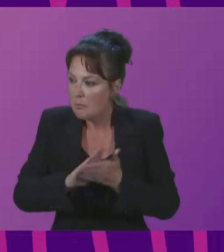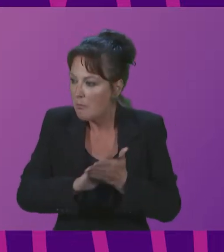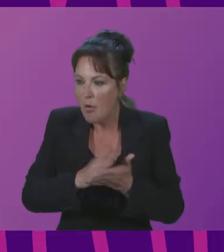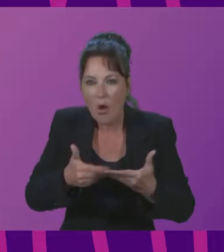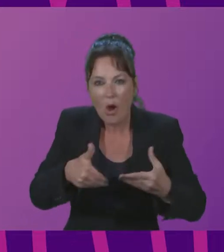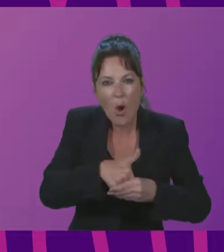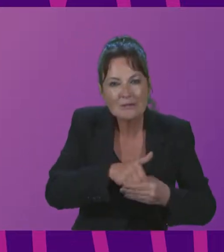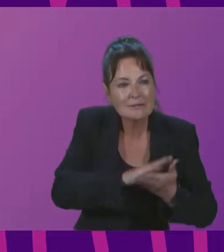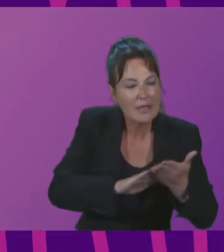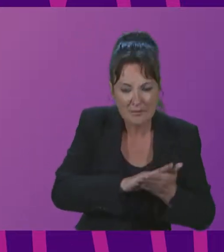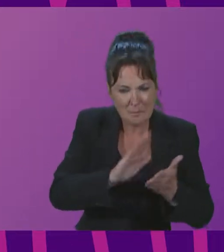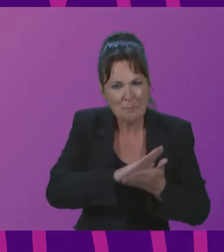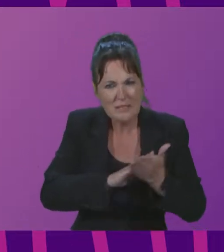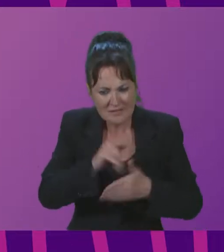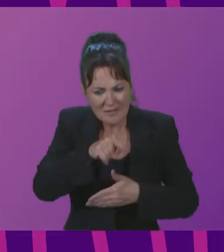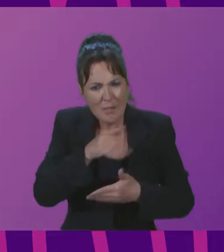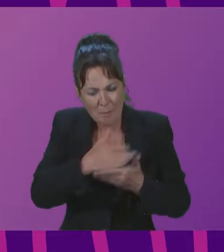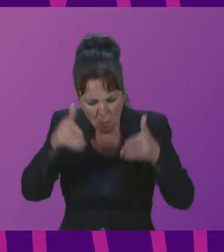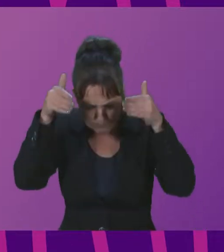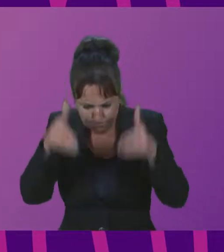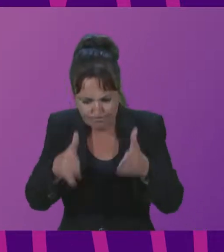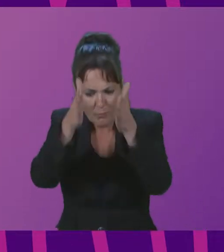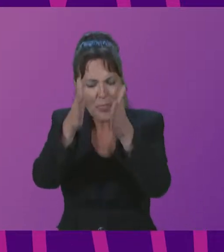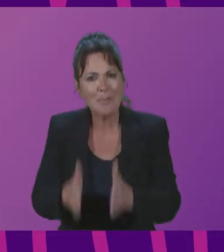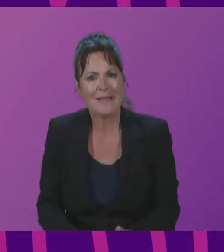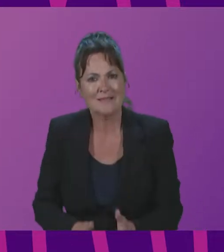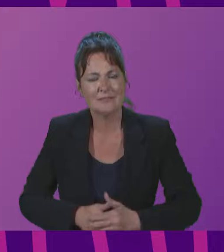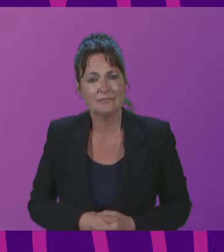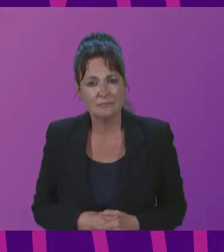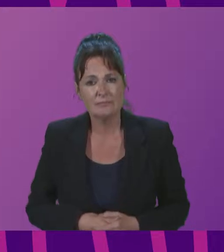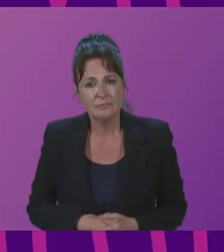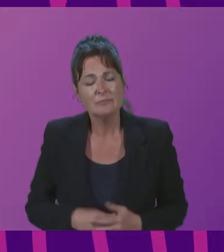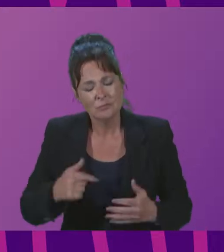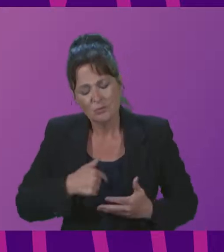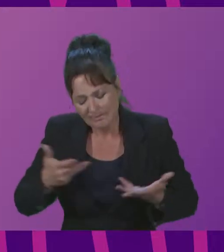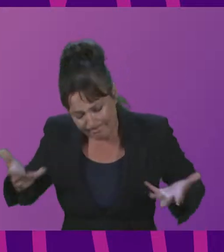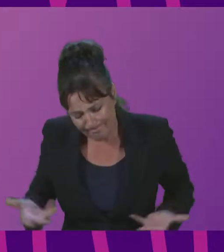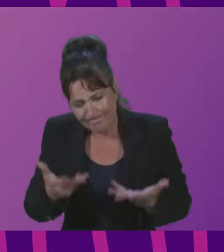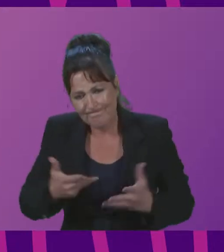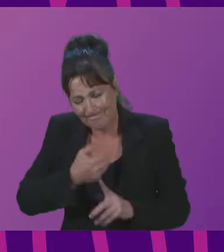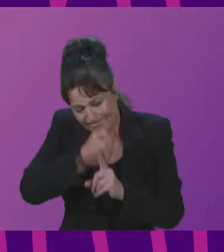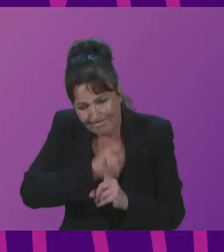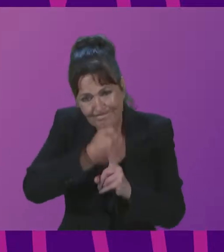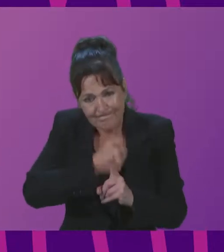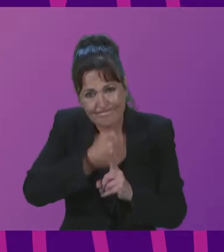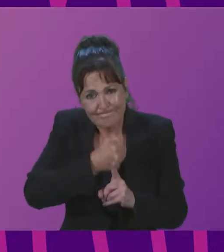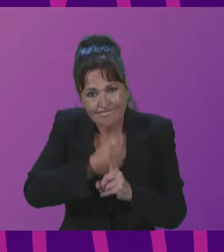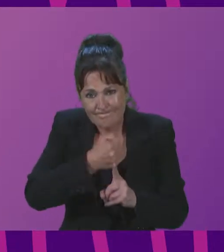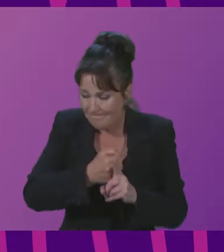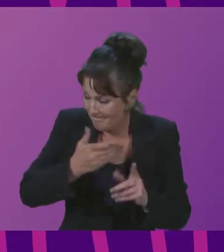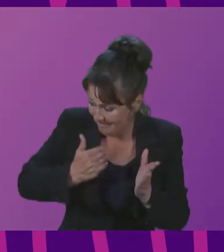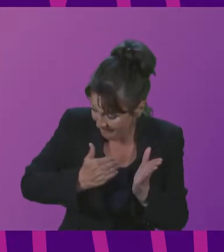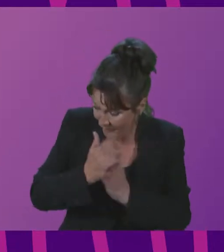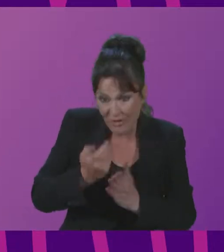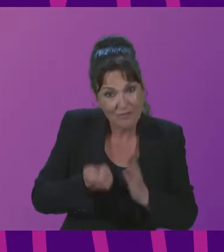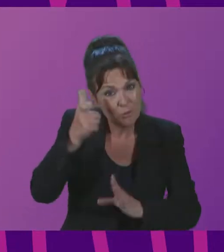-relevant and people-centered. This push for more transversal policies has been a major point of discussion throughout this